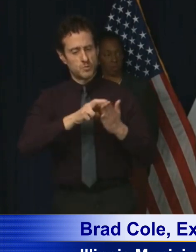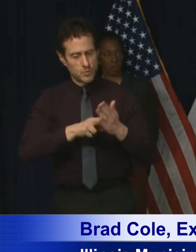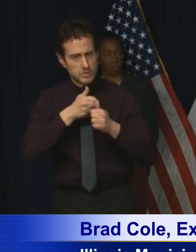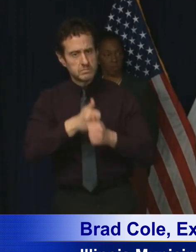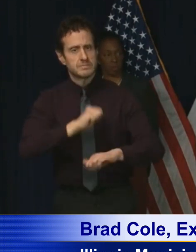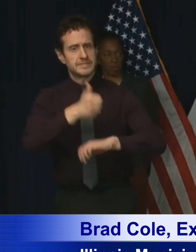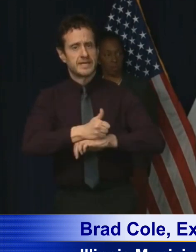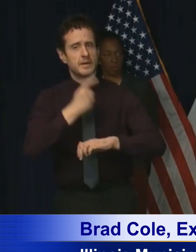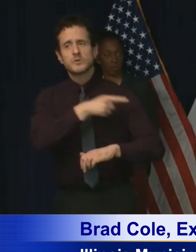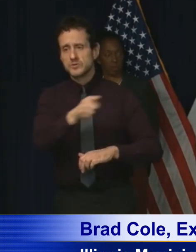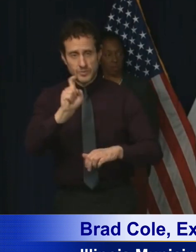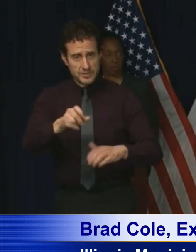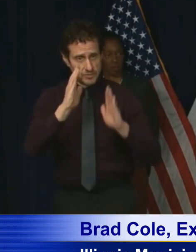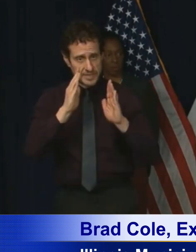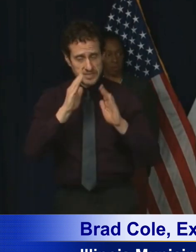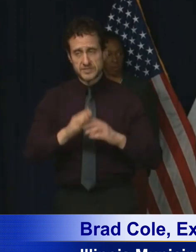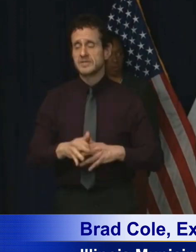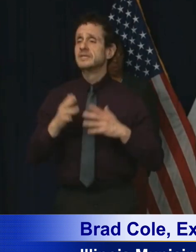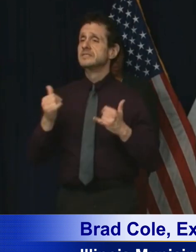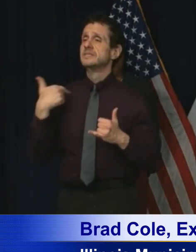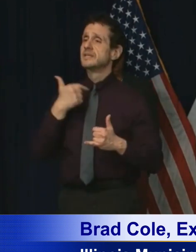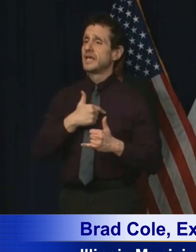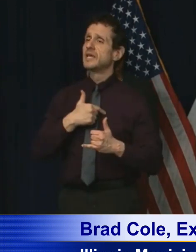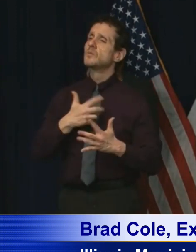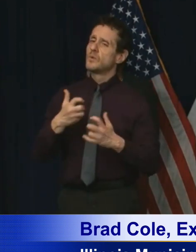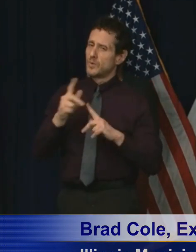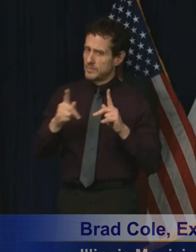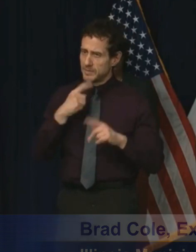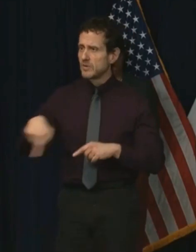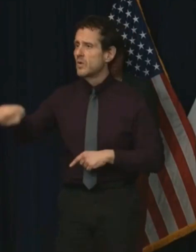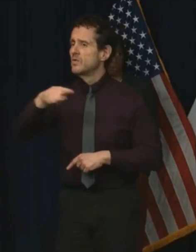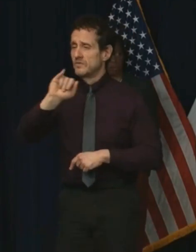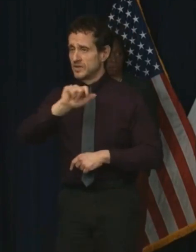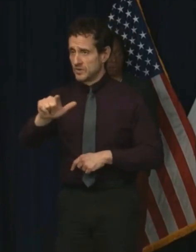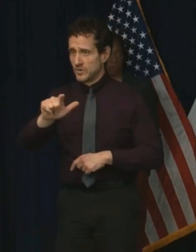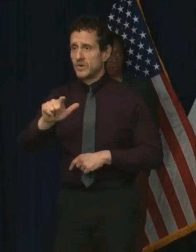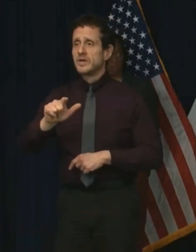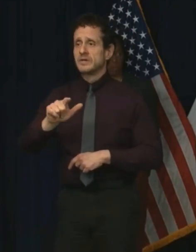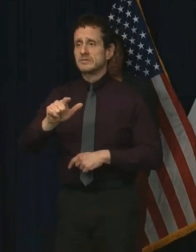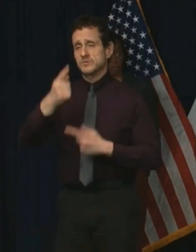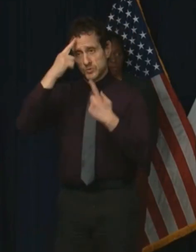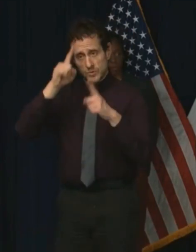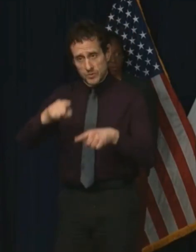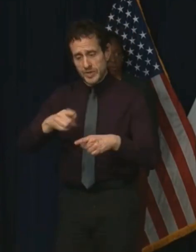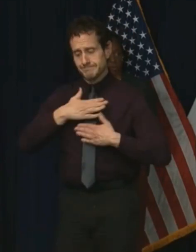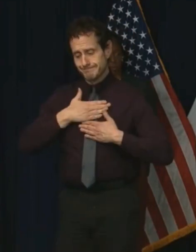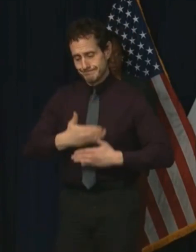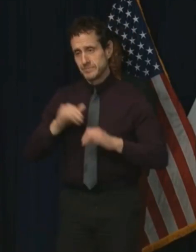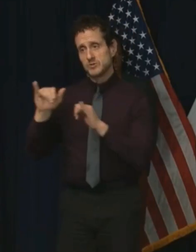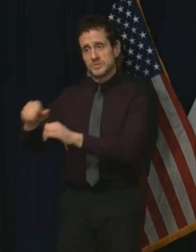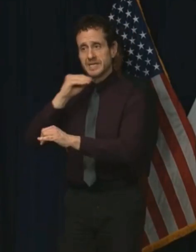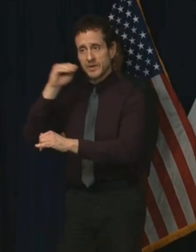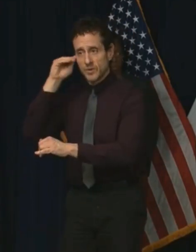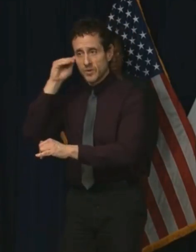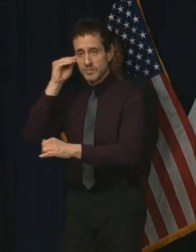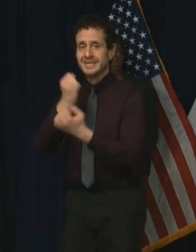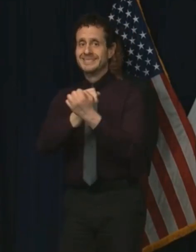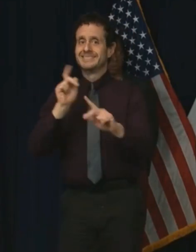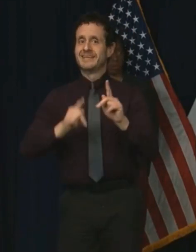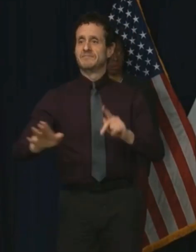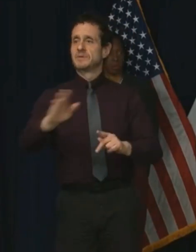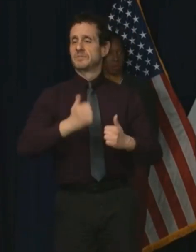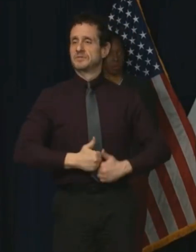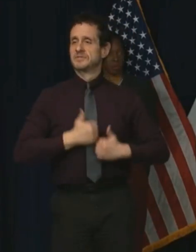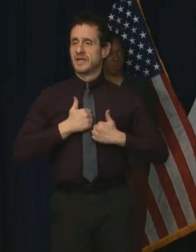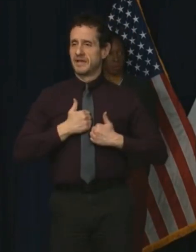constituents to remain determined along with us, to stay home, save lives, and to exercise the